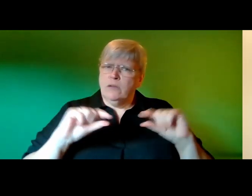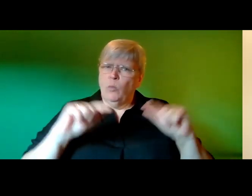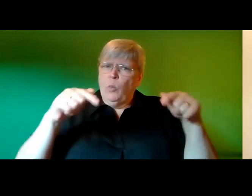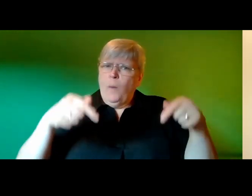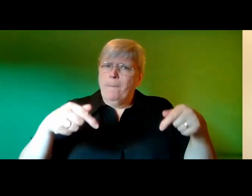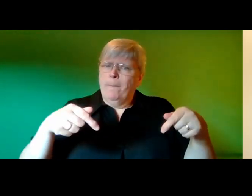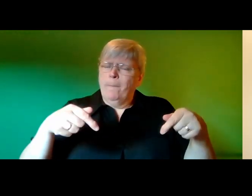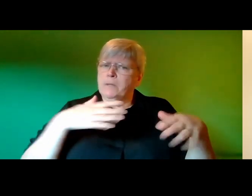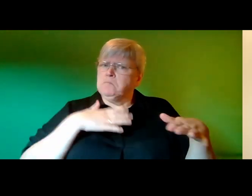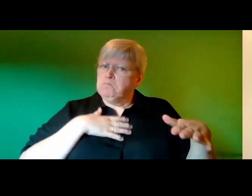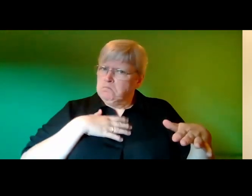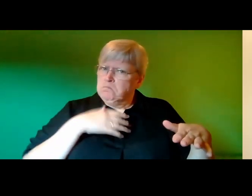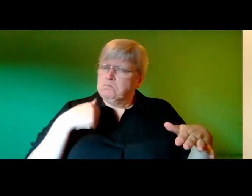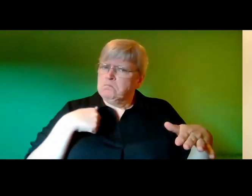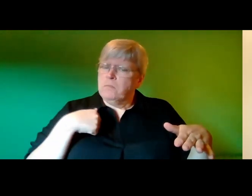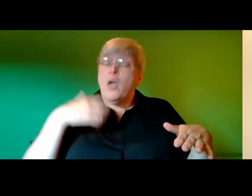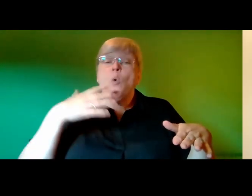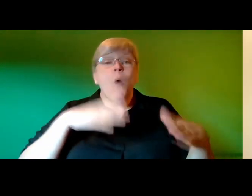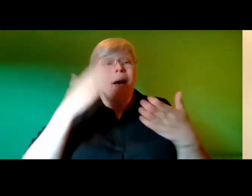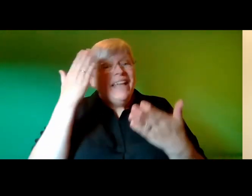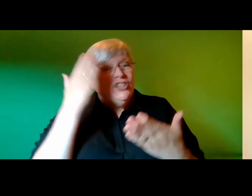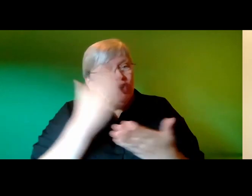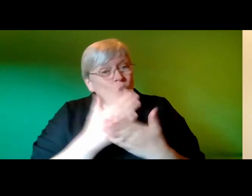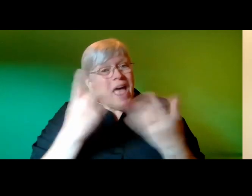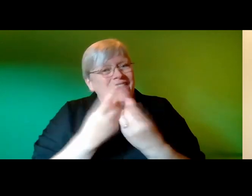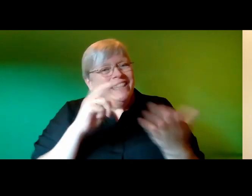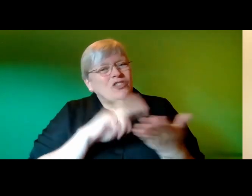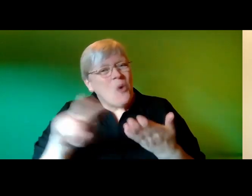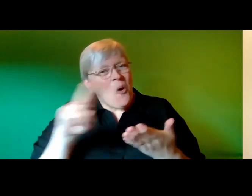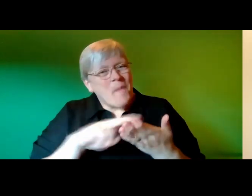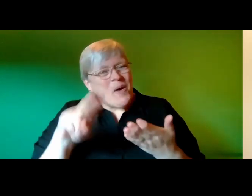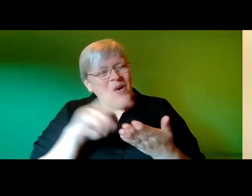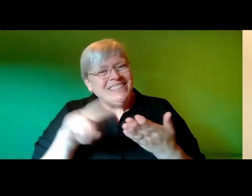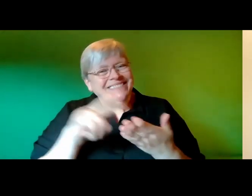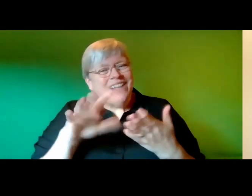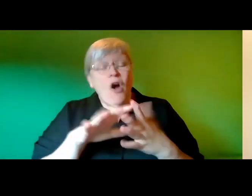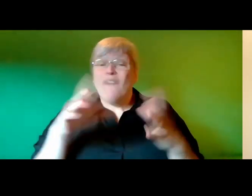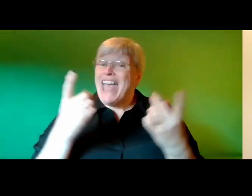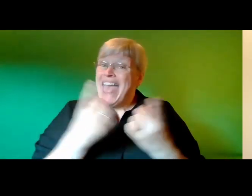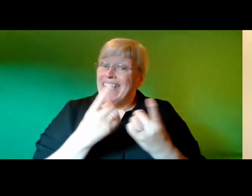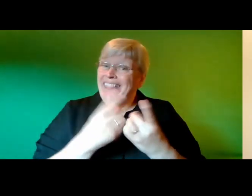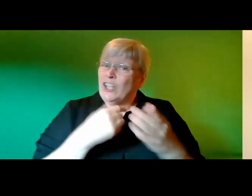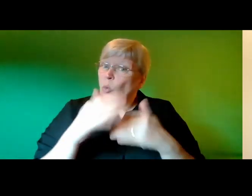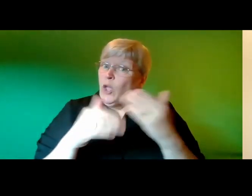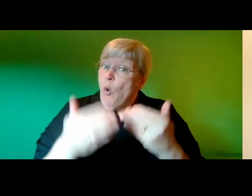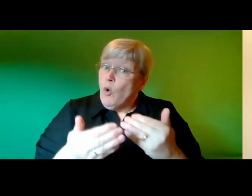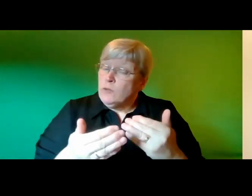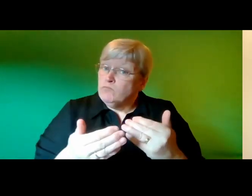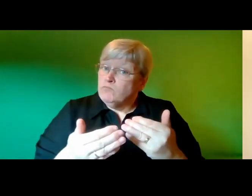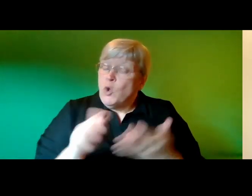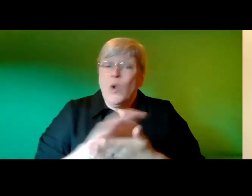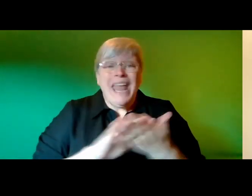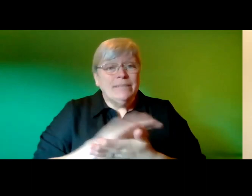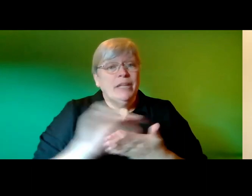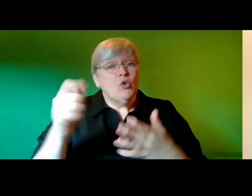we just want to make sure everything's normal or if there may if there may be something going on that would explain your